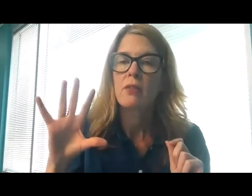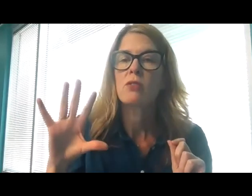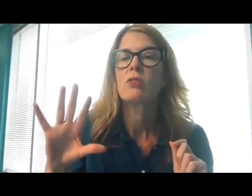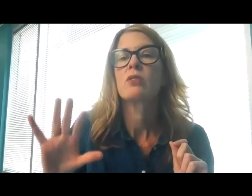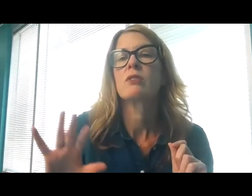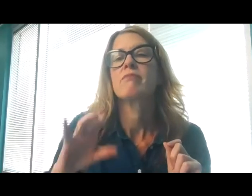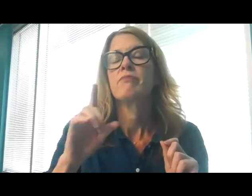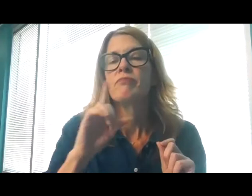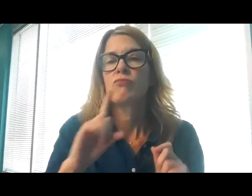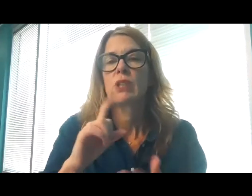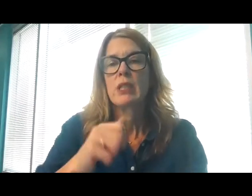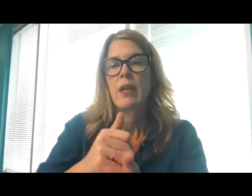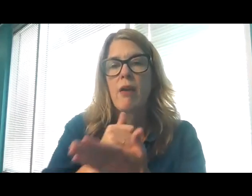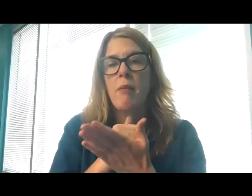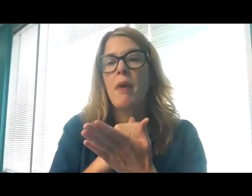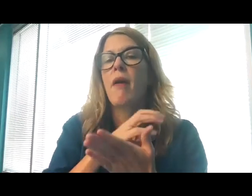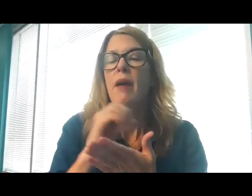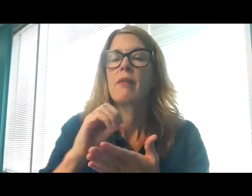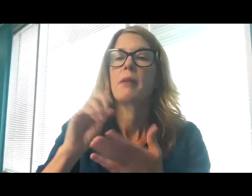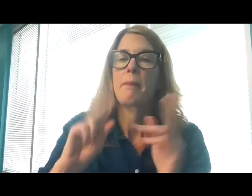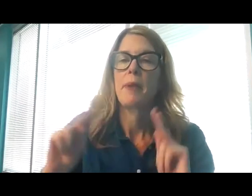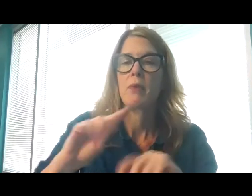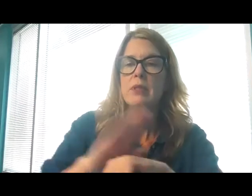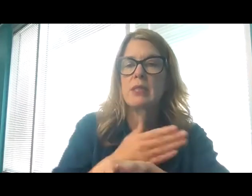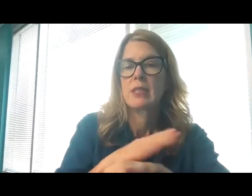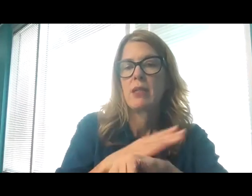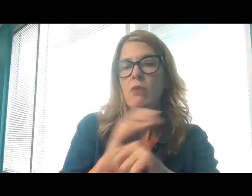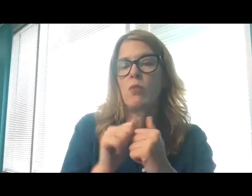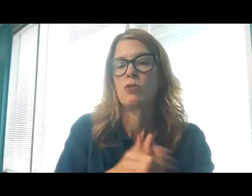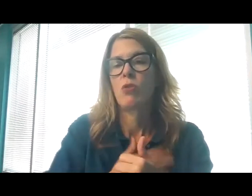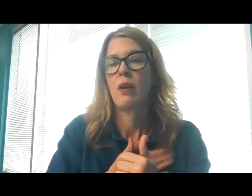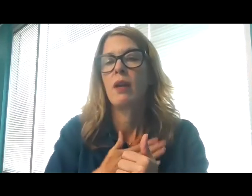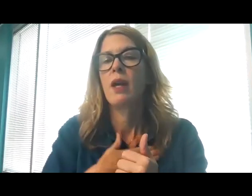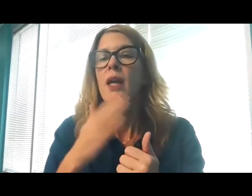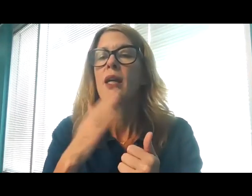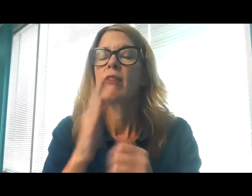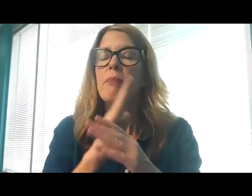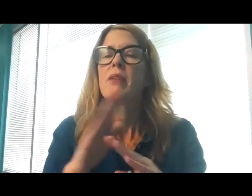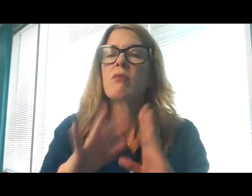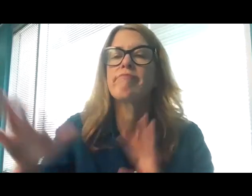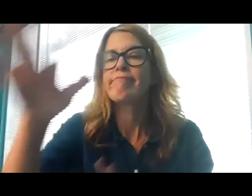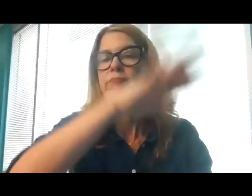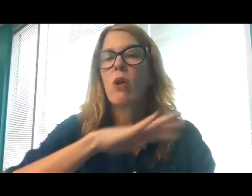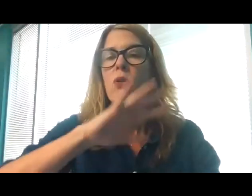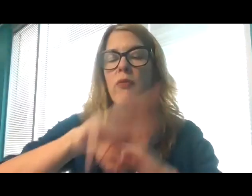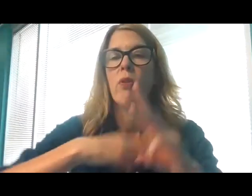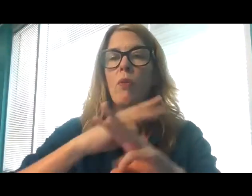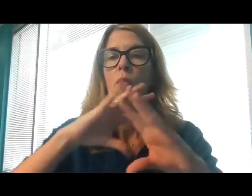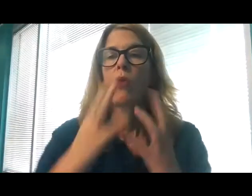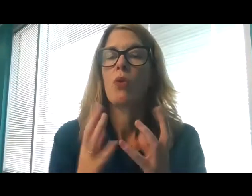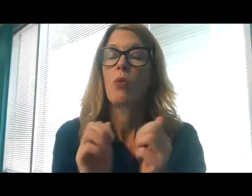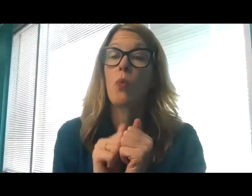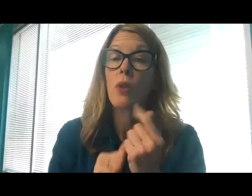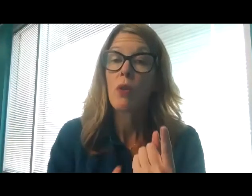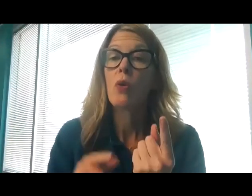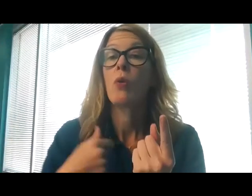Let your people sing with joy. Give peace, O Lord, in all the world. For only in you can we live